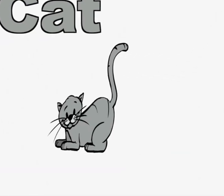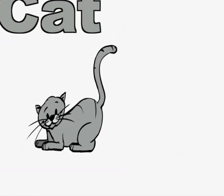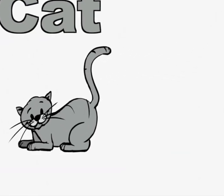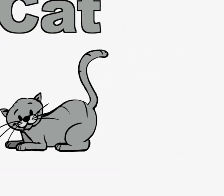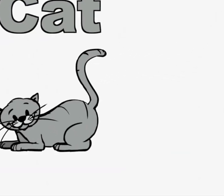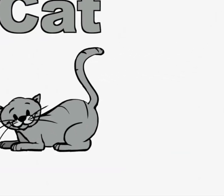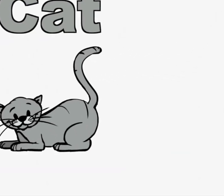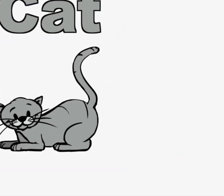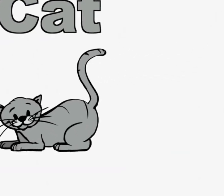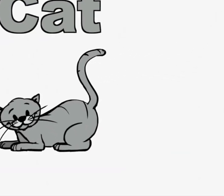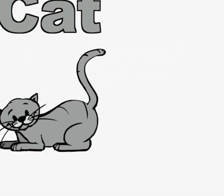Cat.